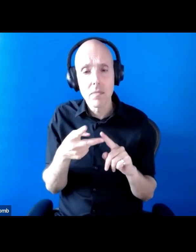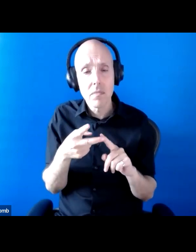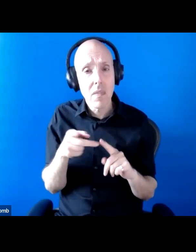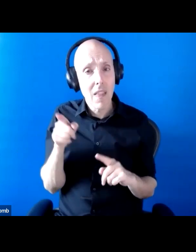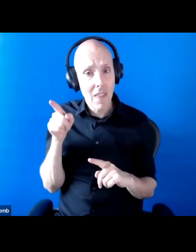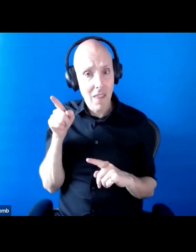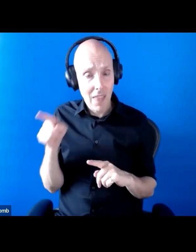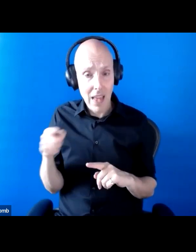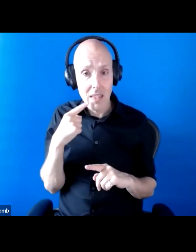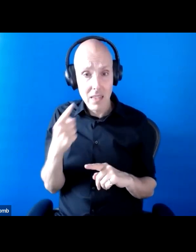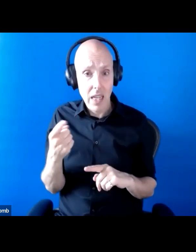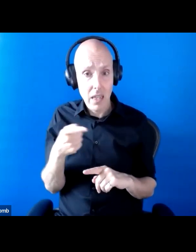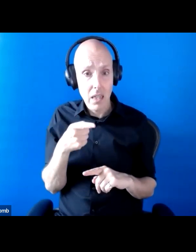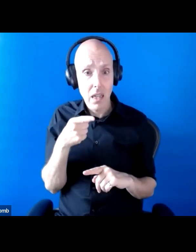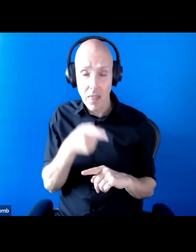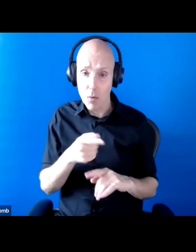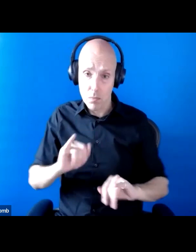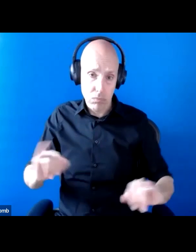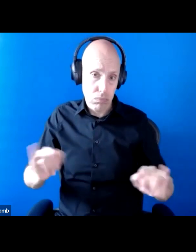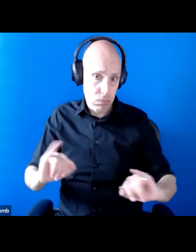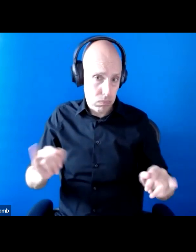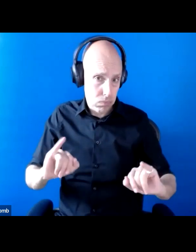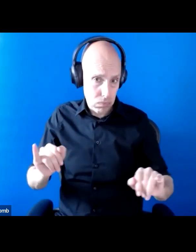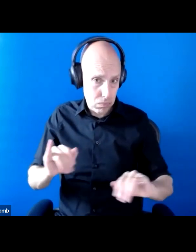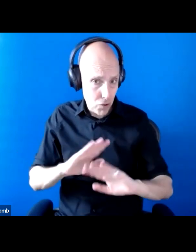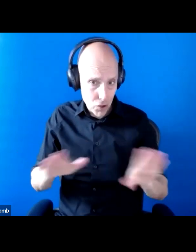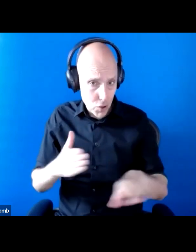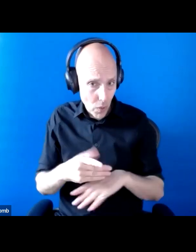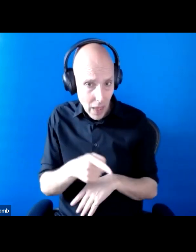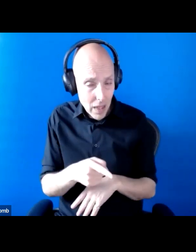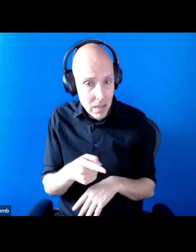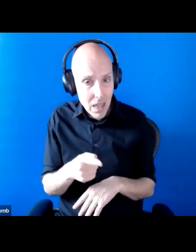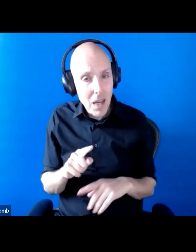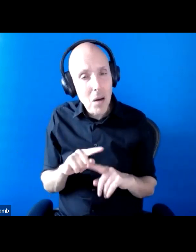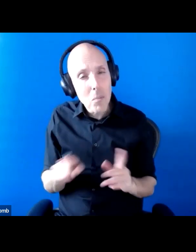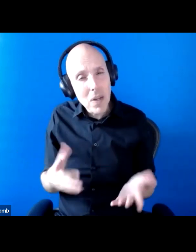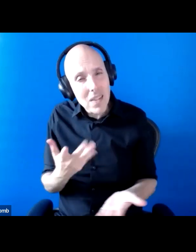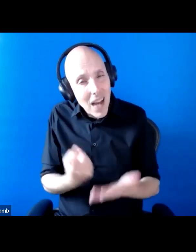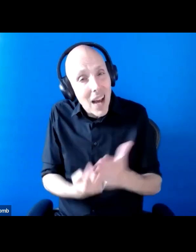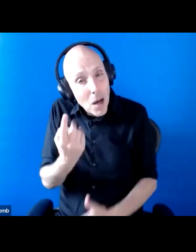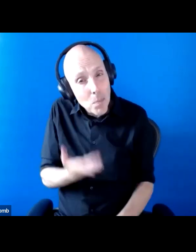and said that was appalling practice quite quickly. But the fact it could have happened at all was very shocking.